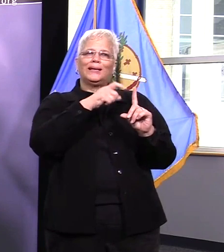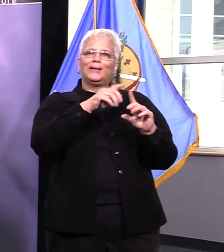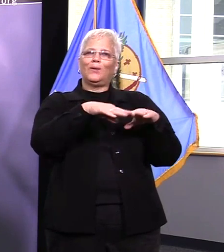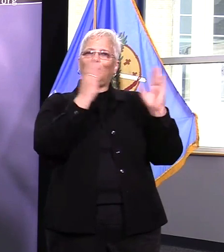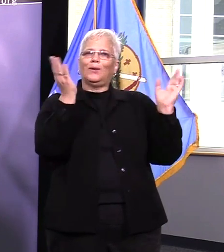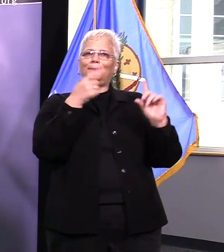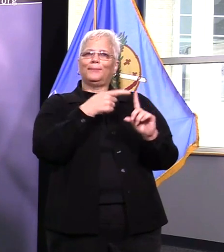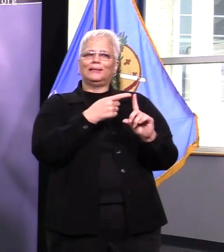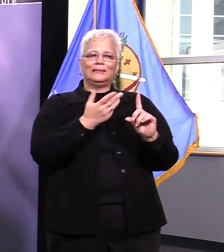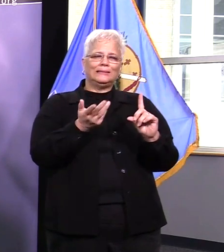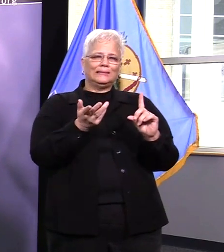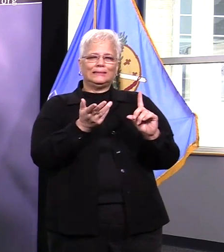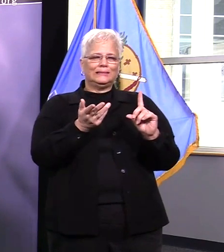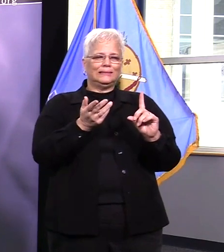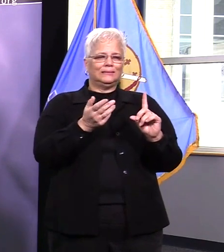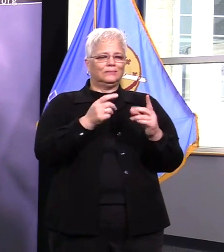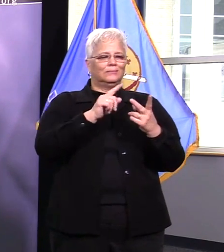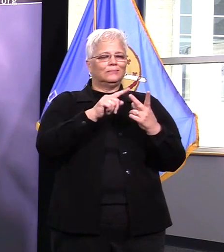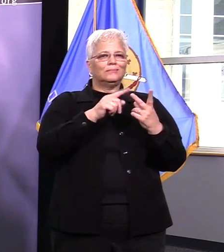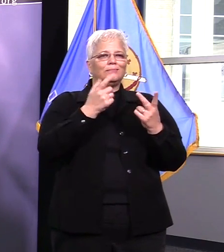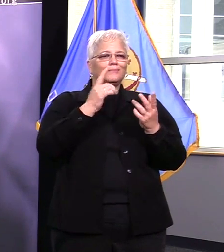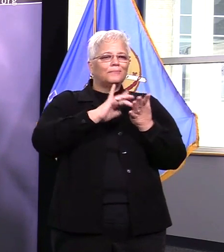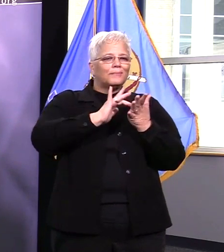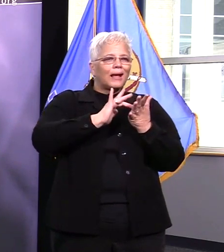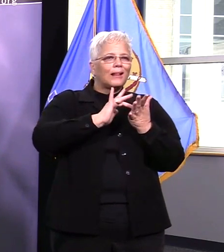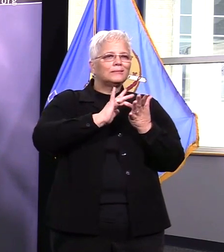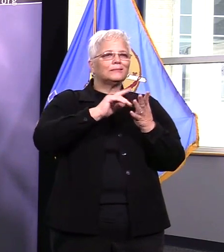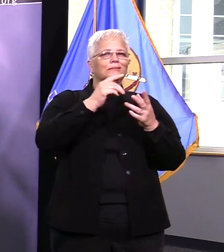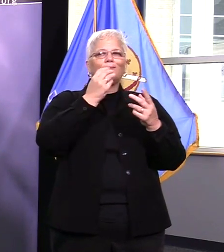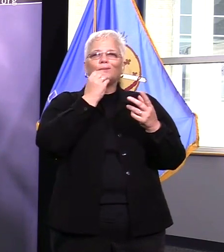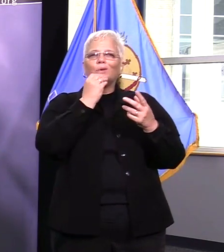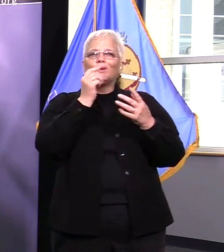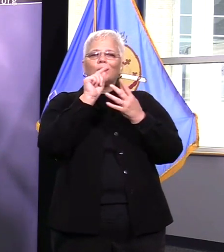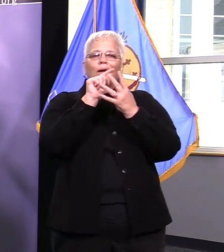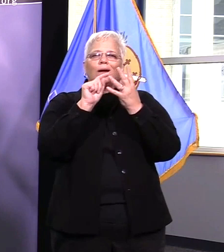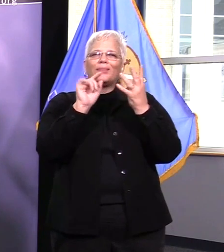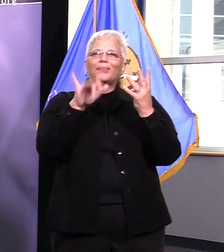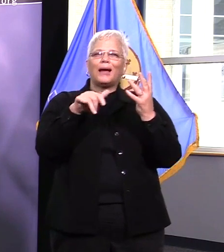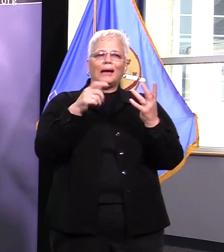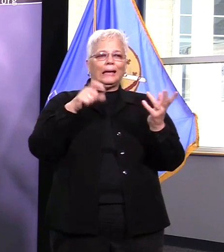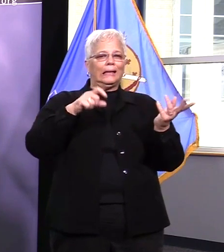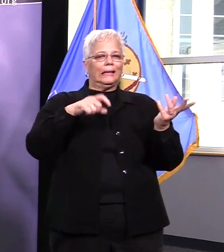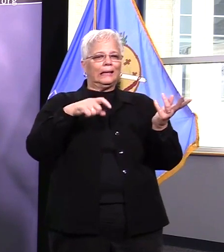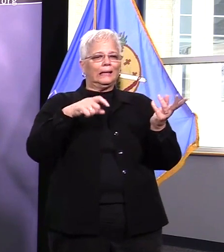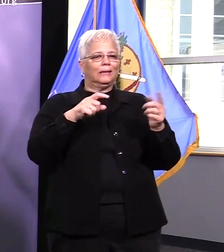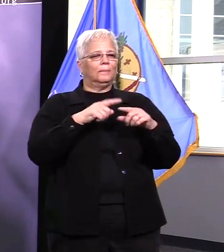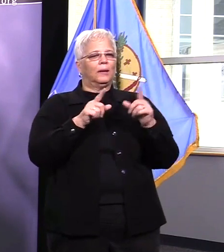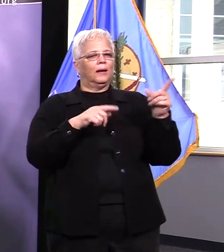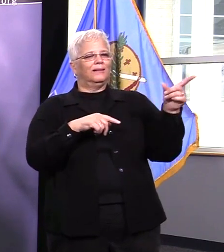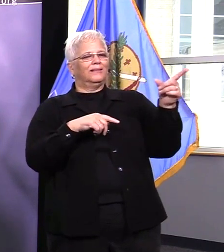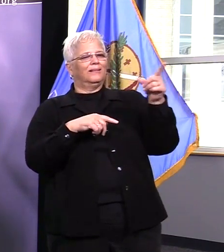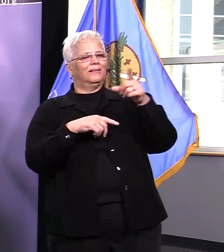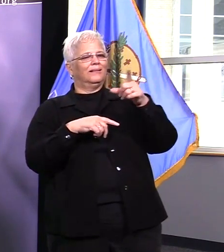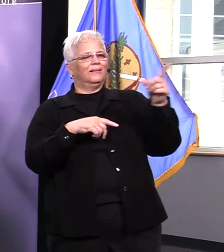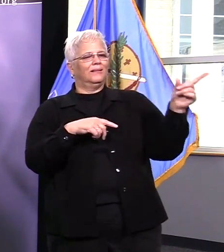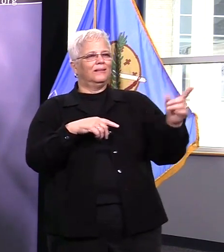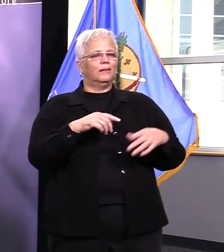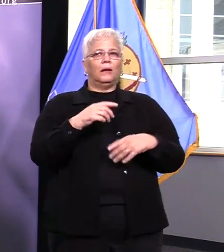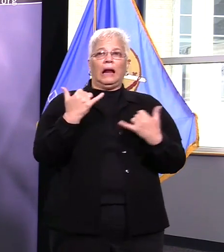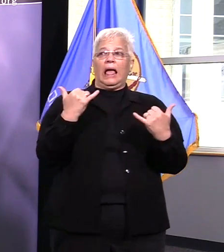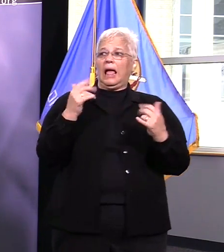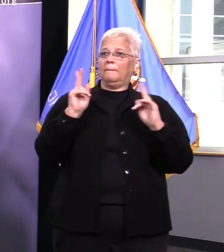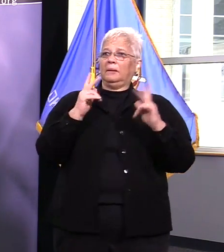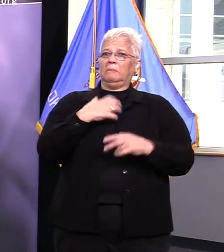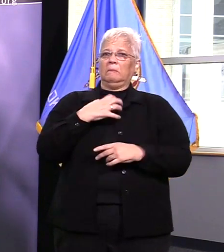get medicine uh one of the frequent ones that gets pointed out to me are our hardware stores but the reality is people and the